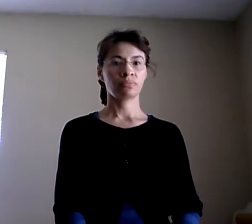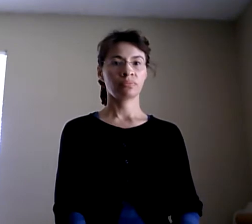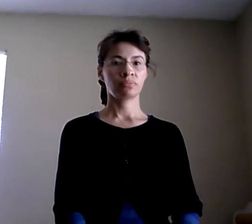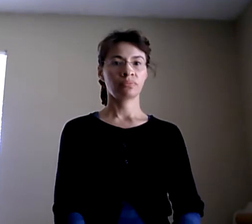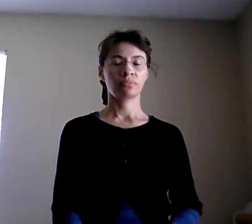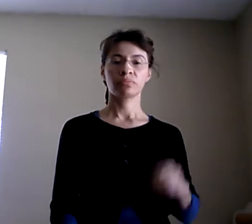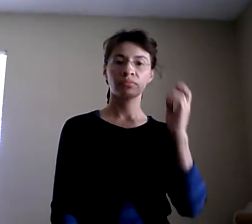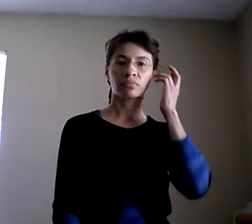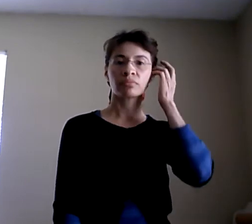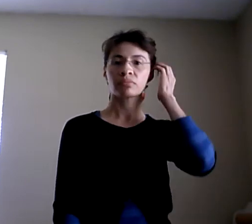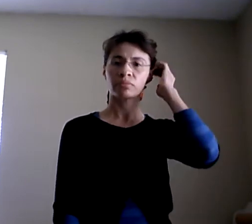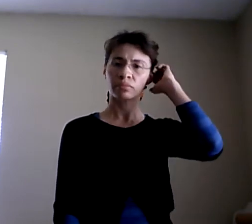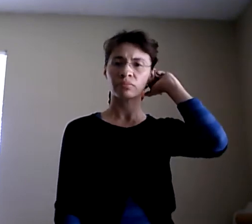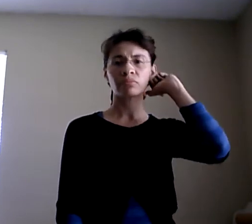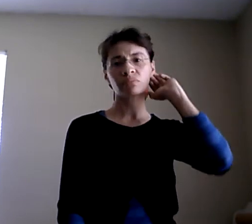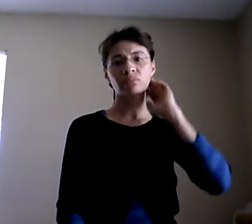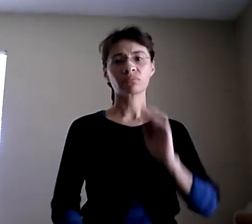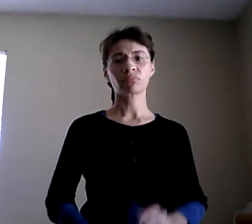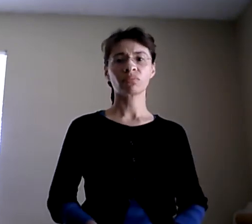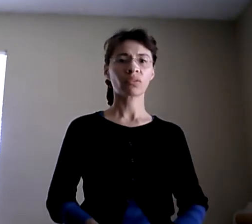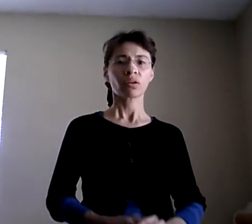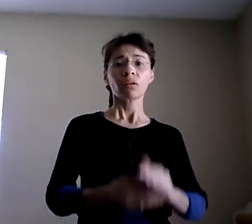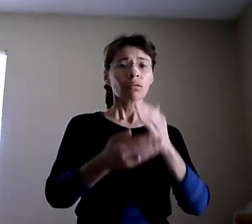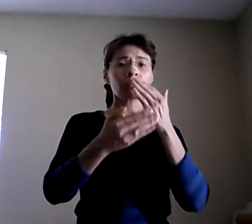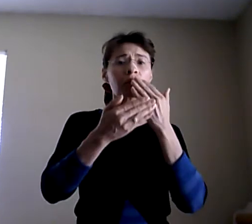How can I have a good relationship, though, with the baby?